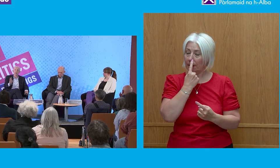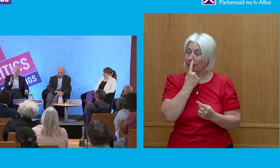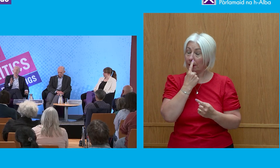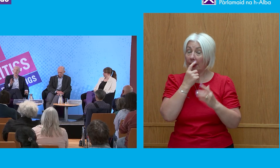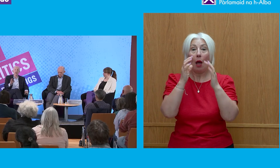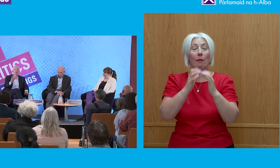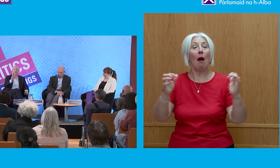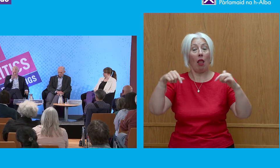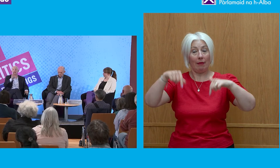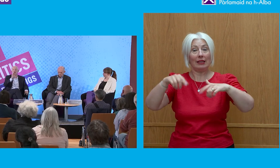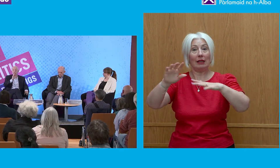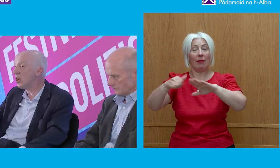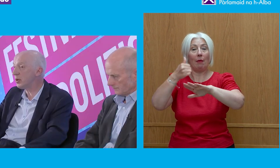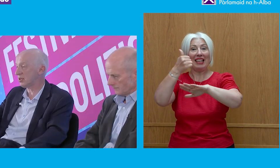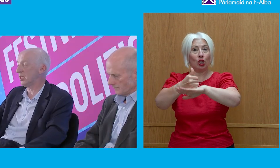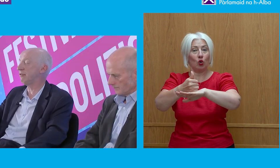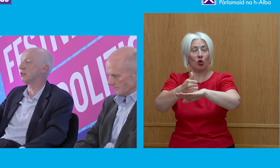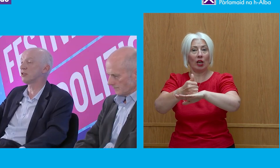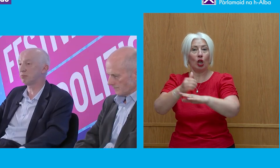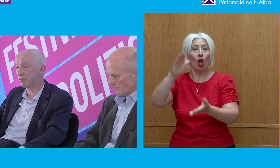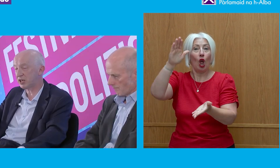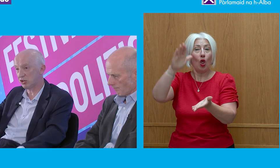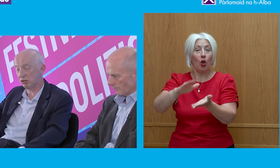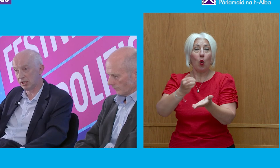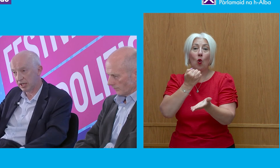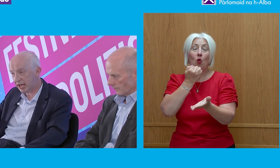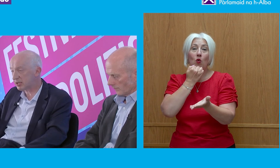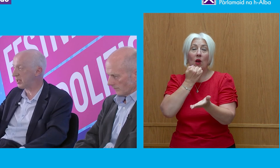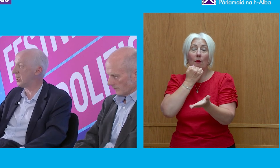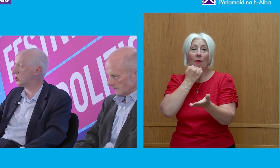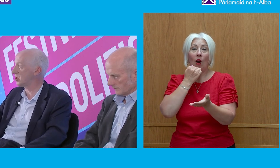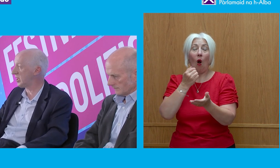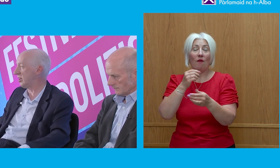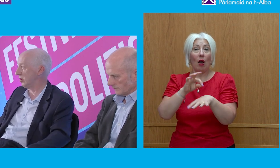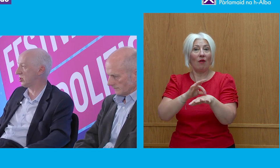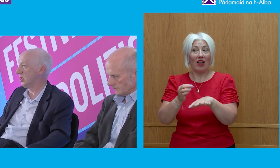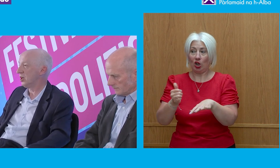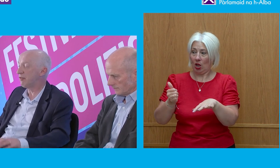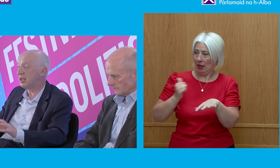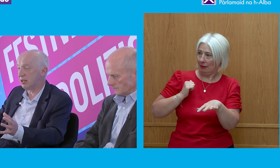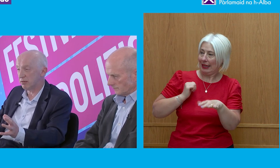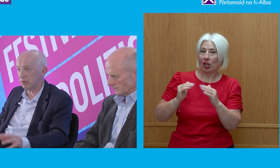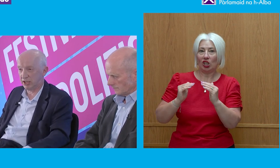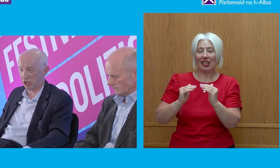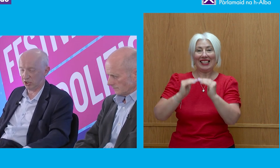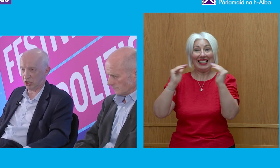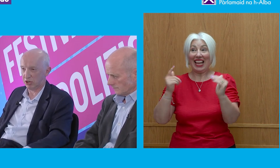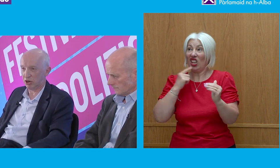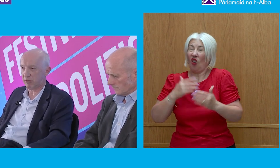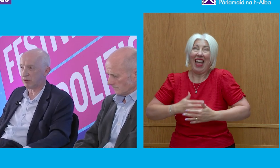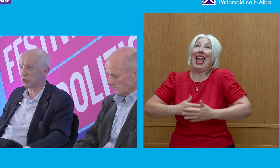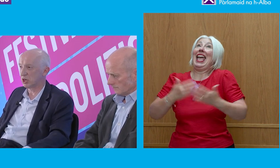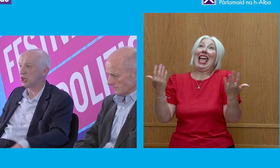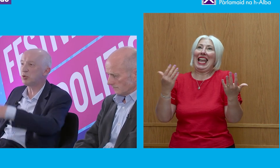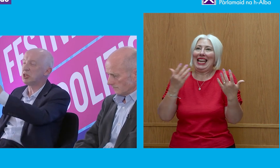still has some of the lowest levels of professional expectation and standards of any legislature